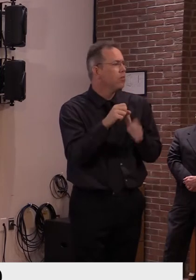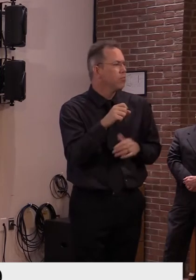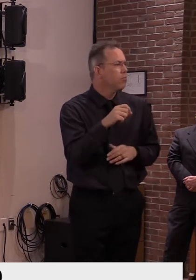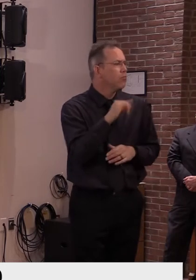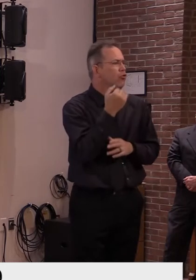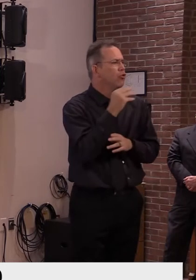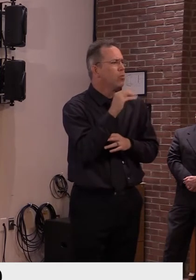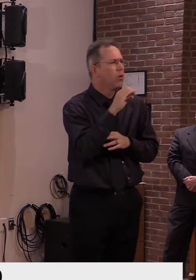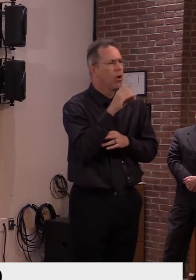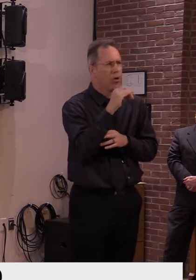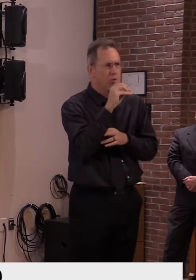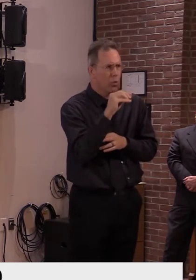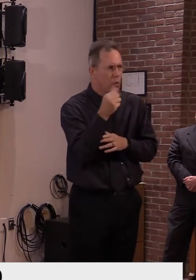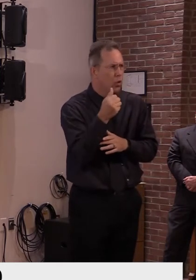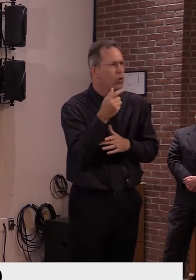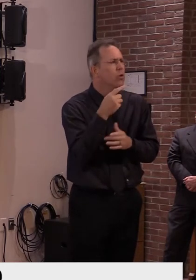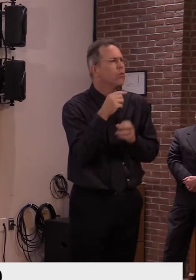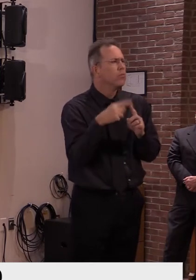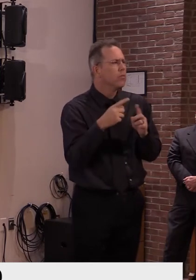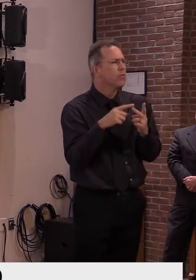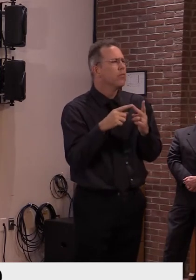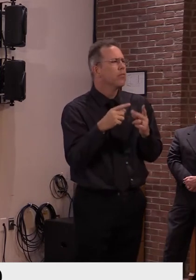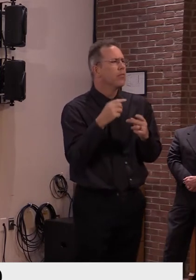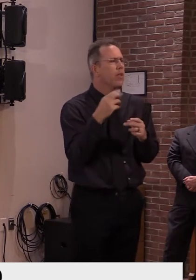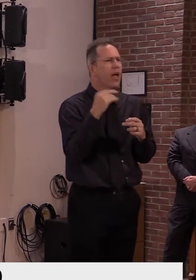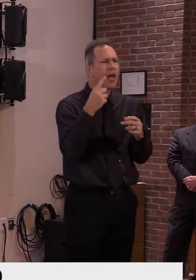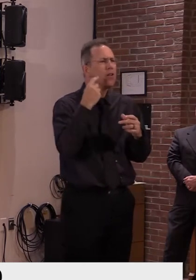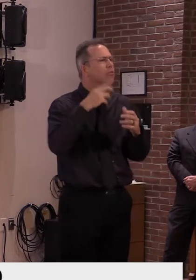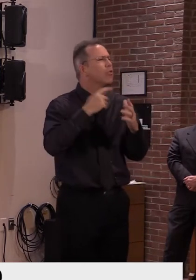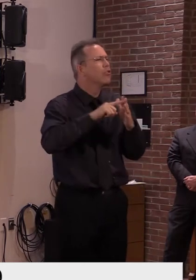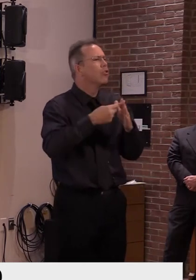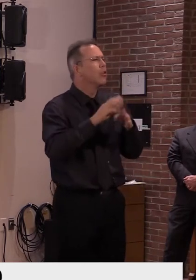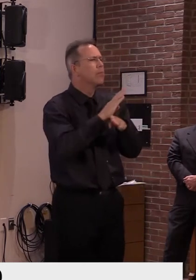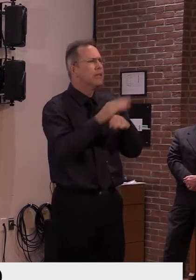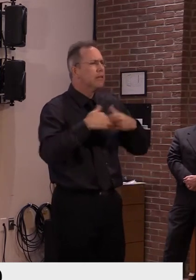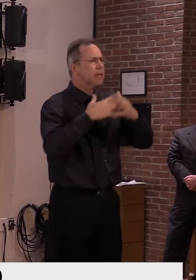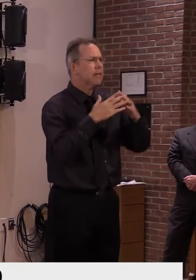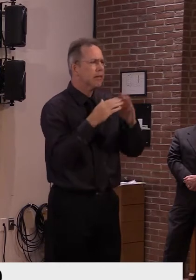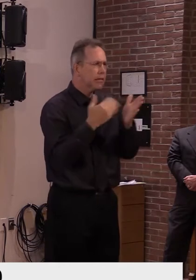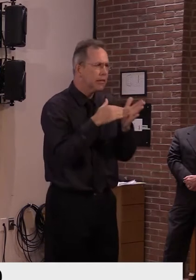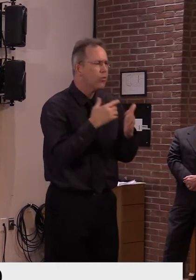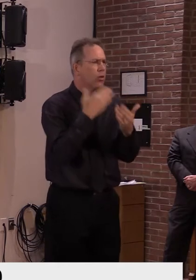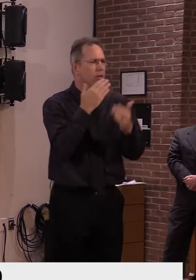preview of the guidance. And I'll now turn it over to Secretary Condos. Thank you.